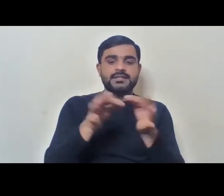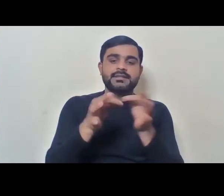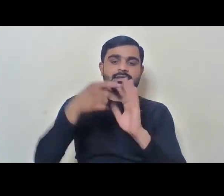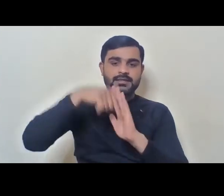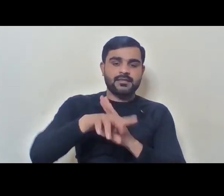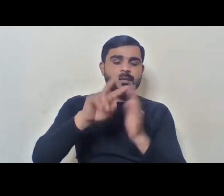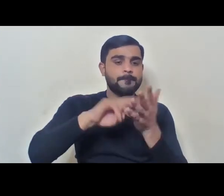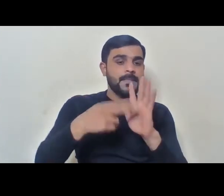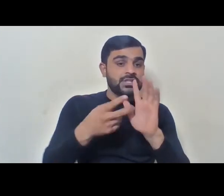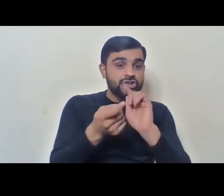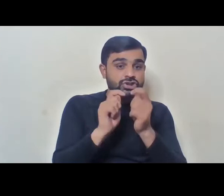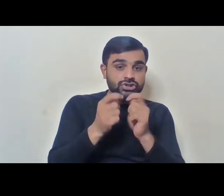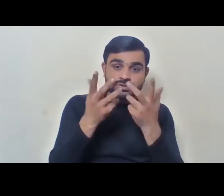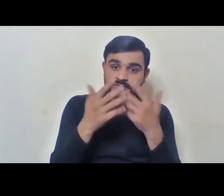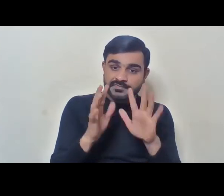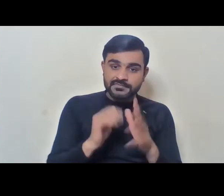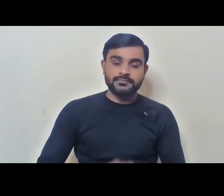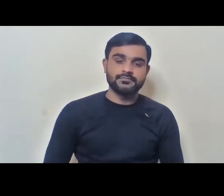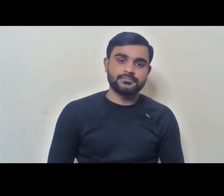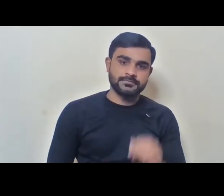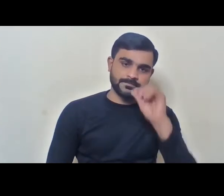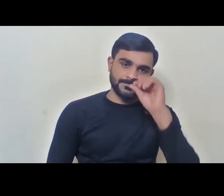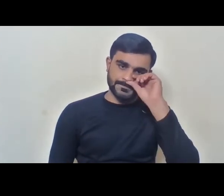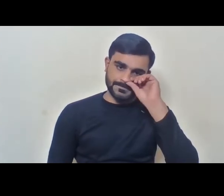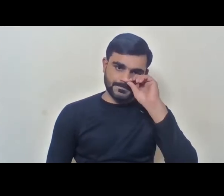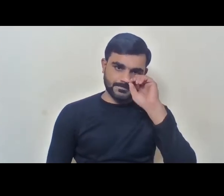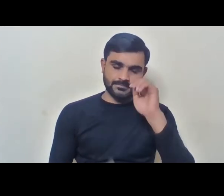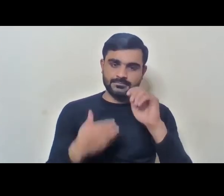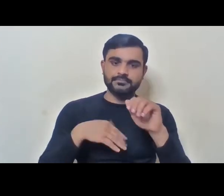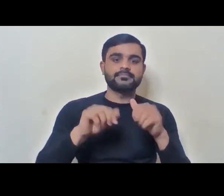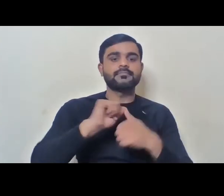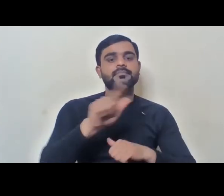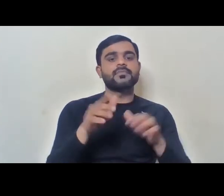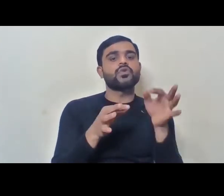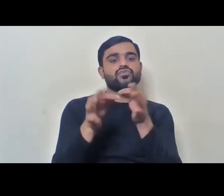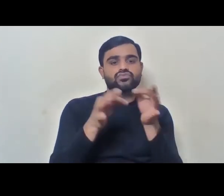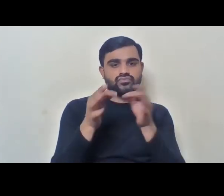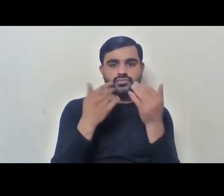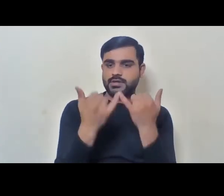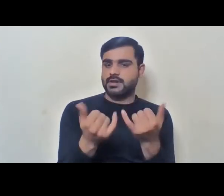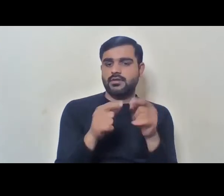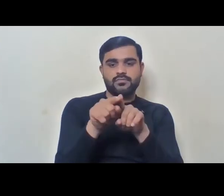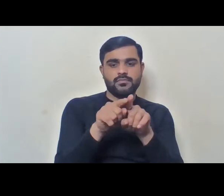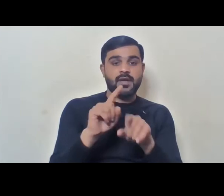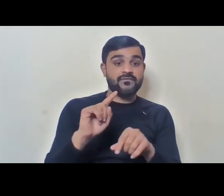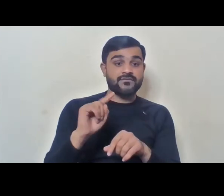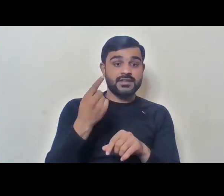being implemented. And so I'd like to go into each of these so now, for example, the first one